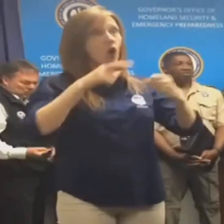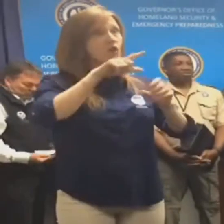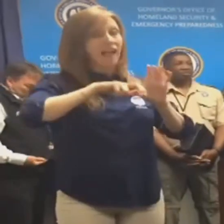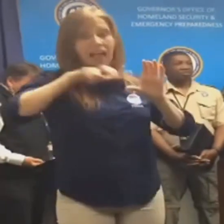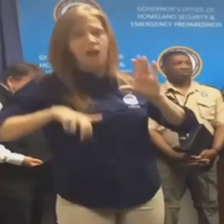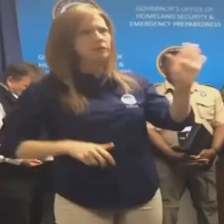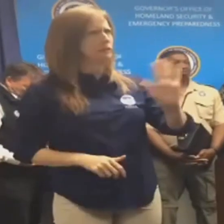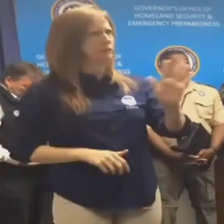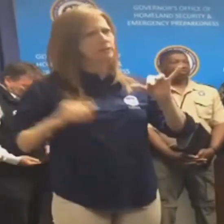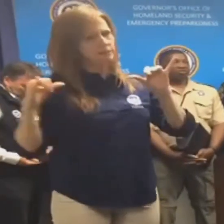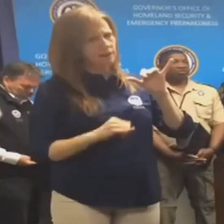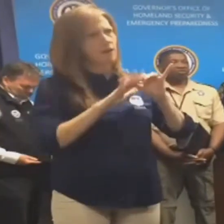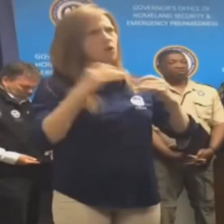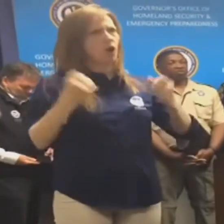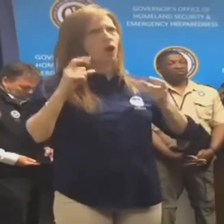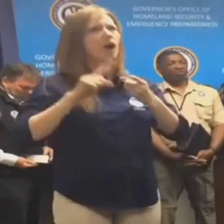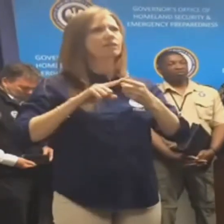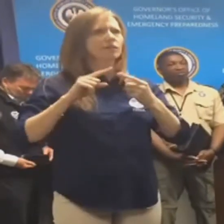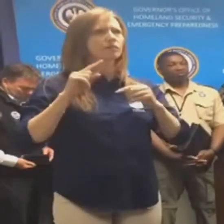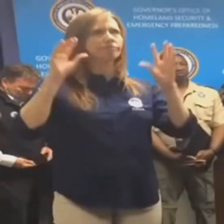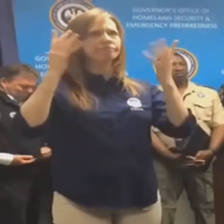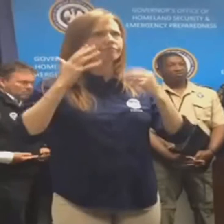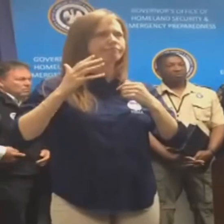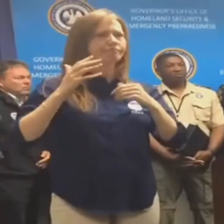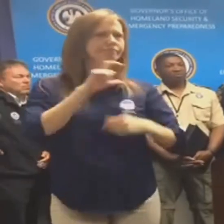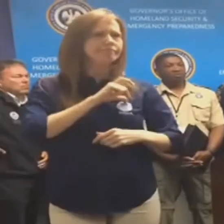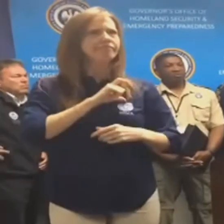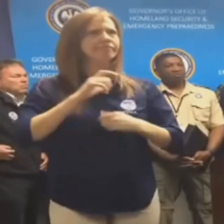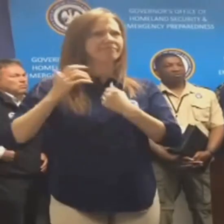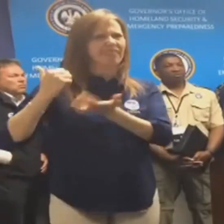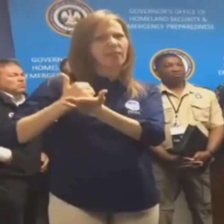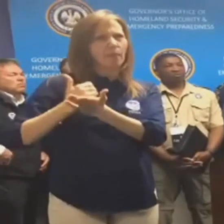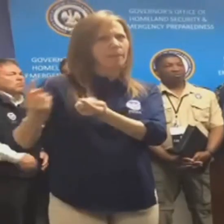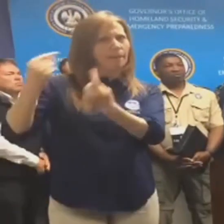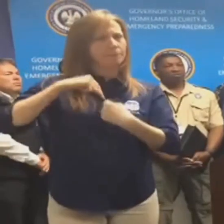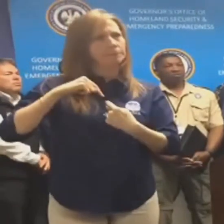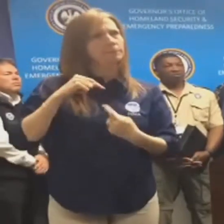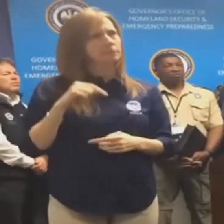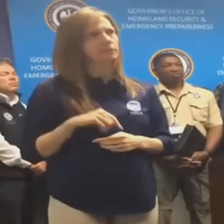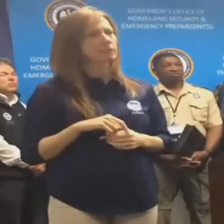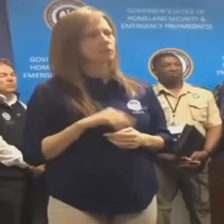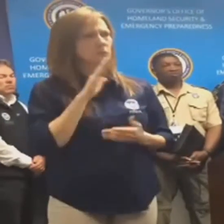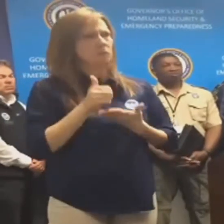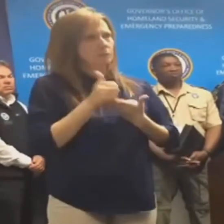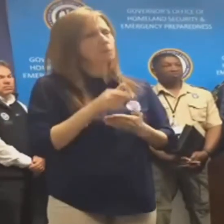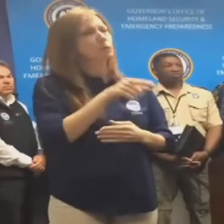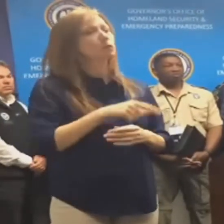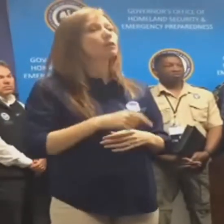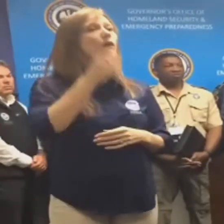car until help arrives. If you live in a mobile home in the areas that are expecting